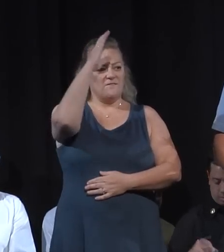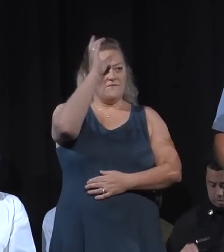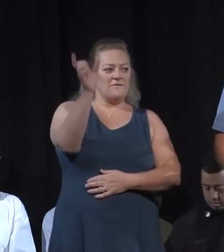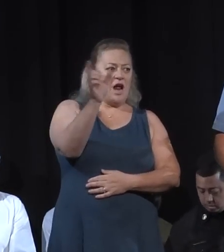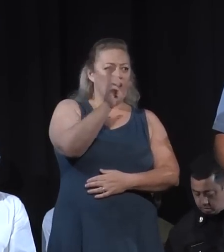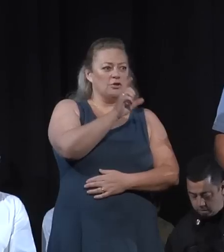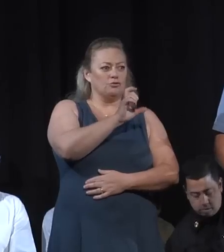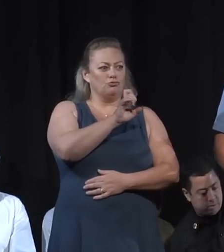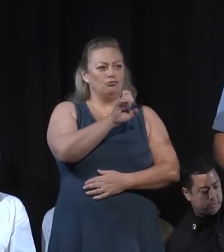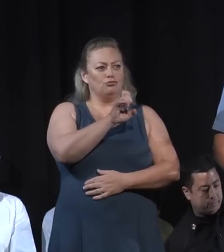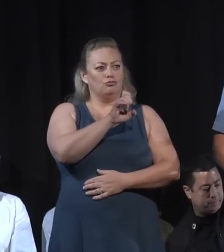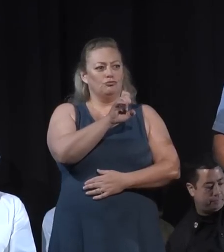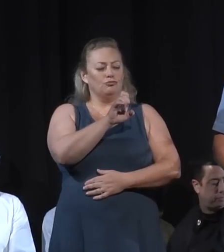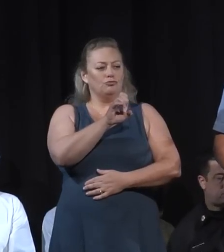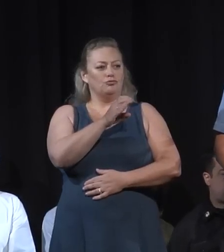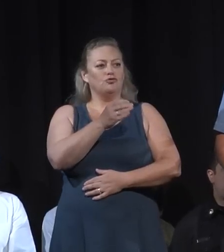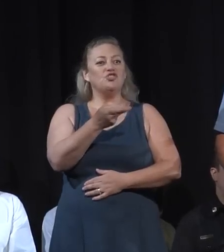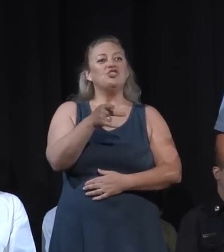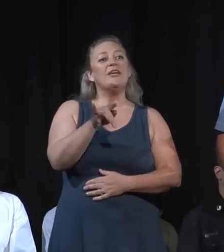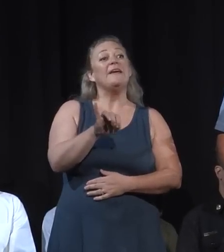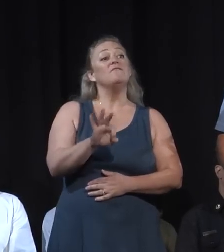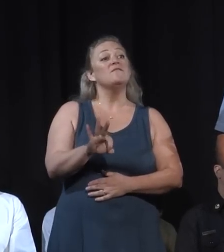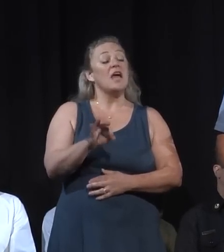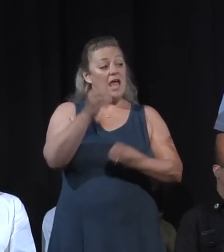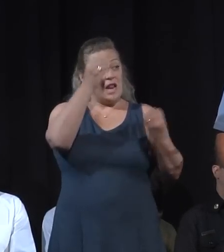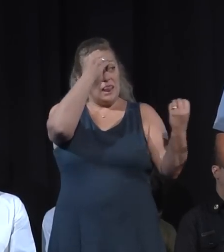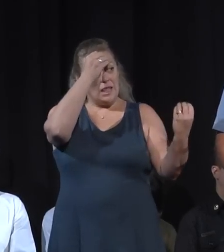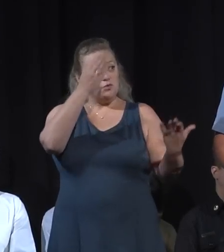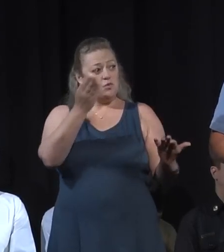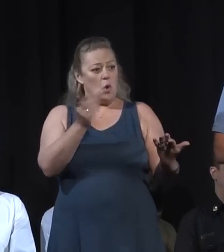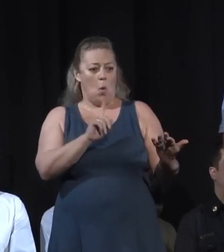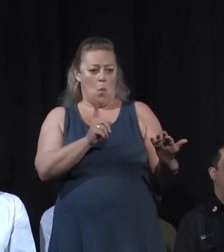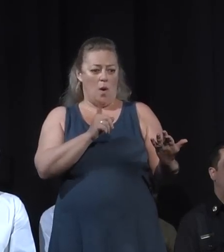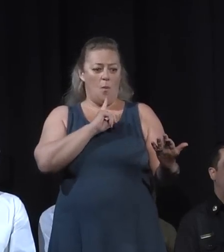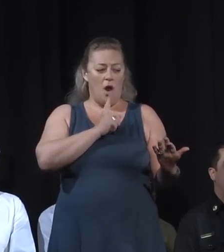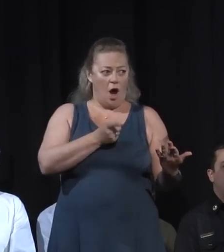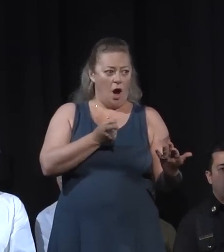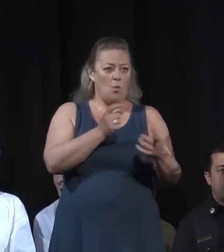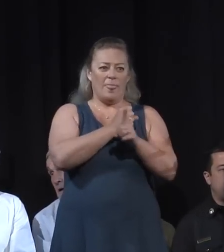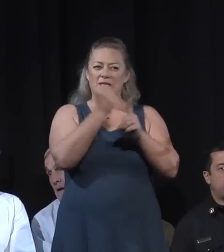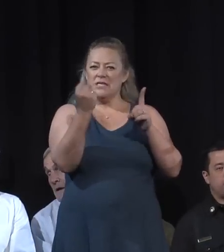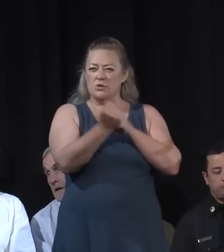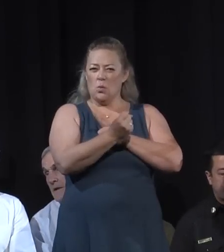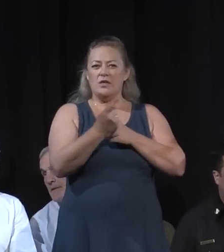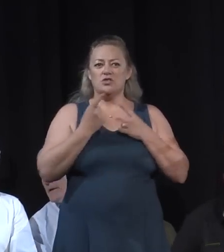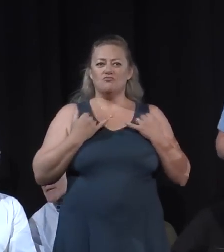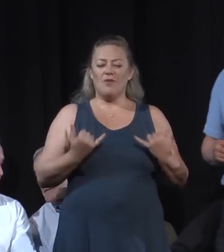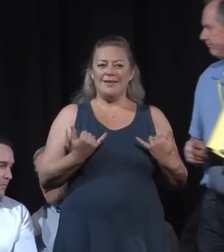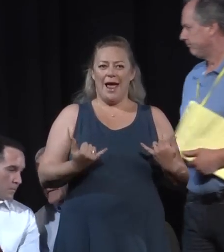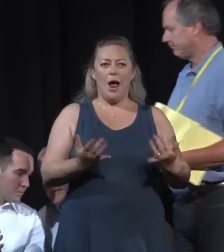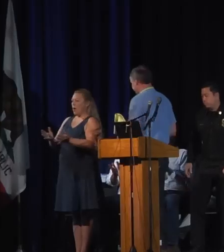introduce the others from the fire, give you operational where we are and what the situation is now. So Chief Ndaya.